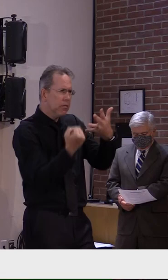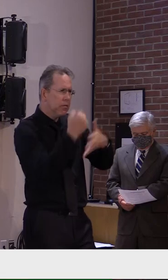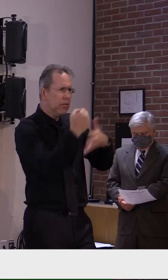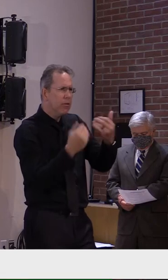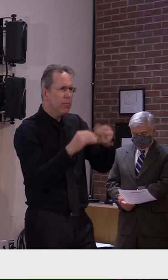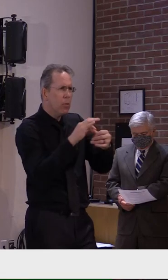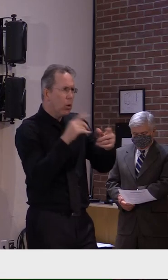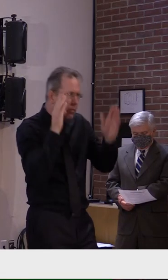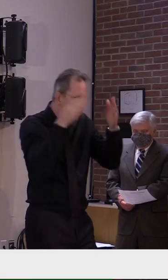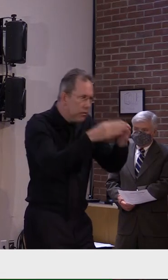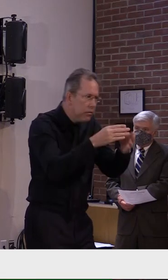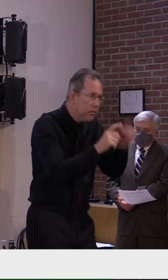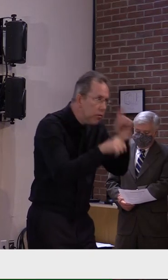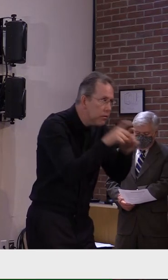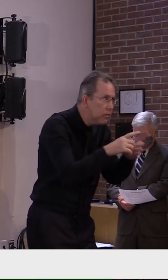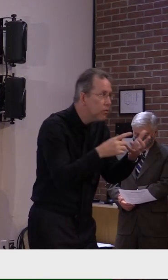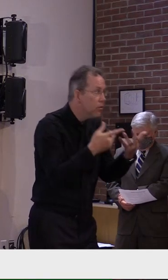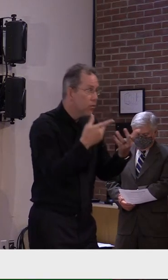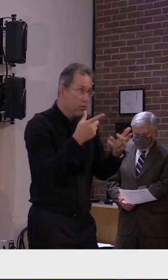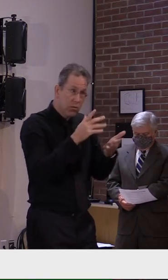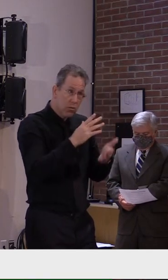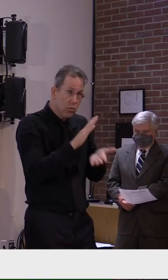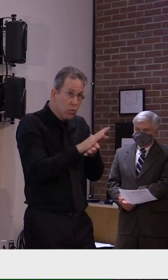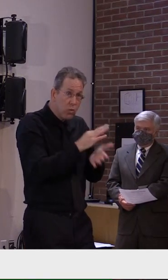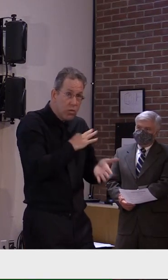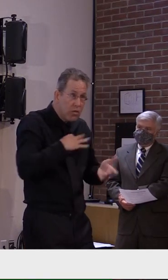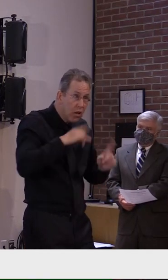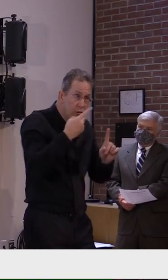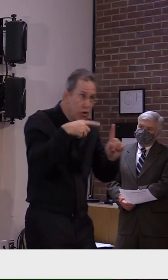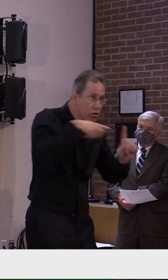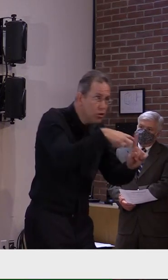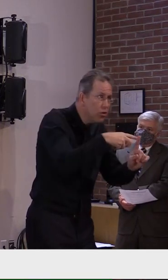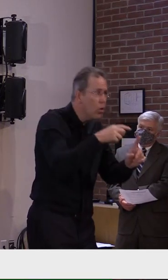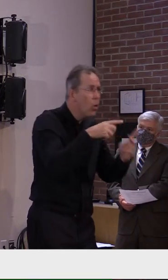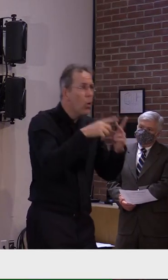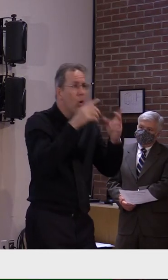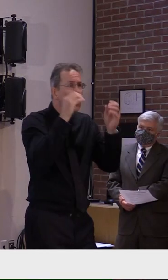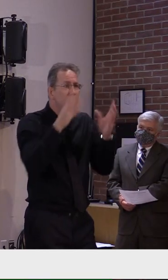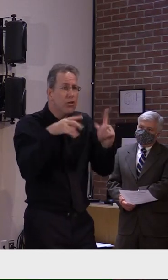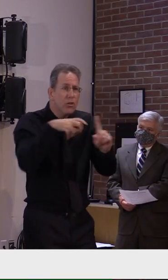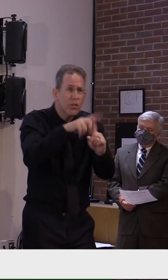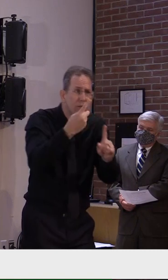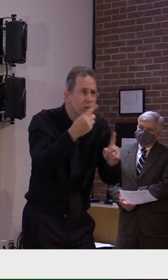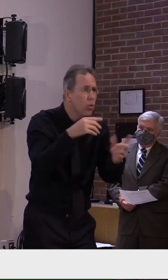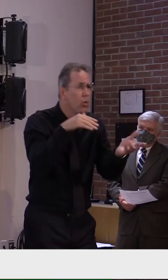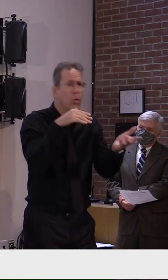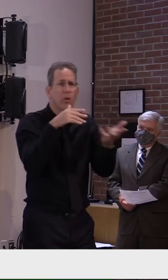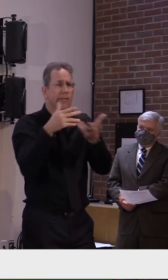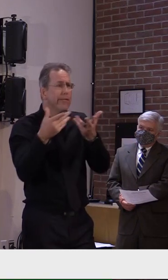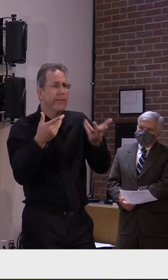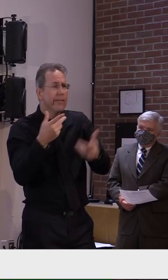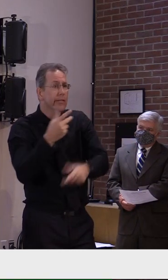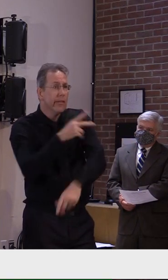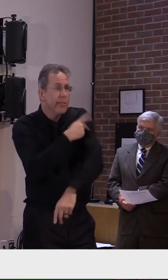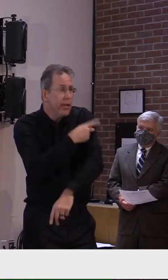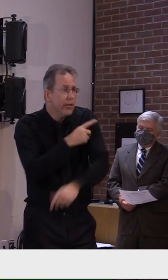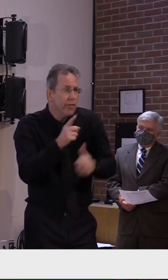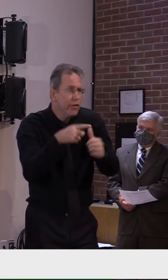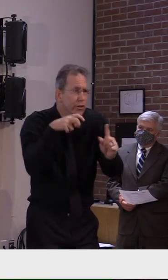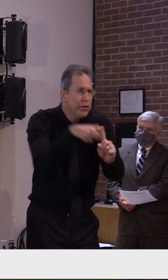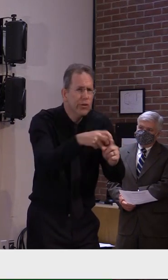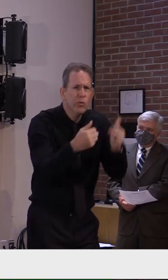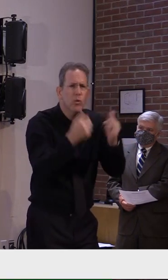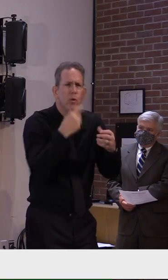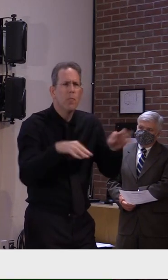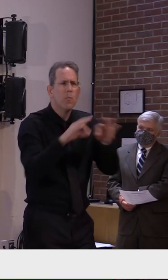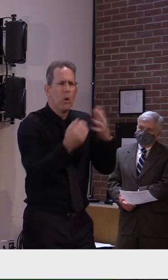schools open? Yeah. Yeah, so the schools actually are kind of there anyways because we have a